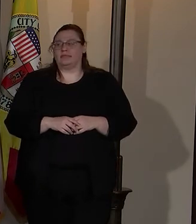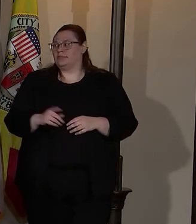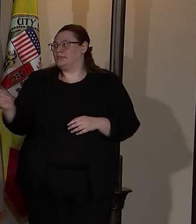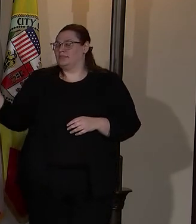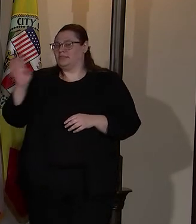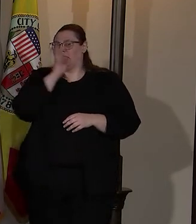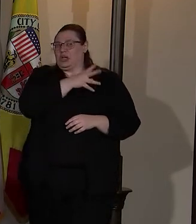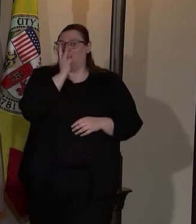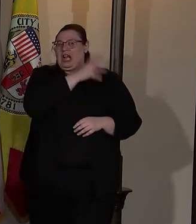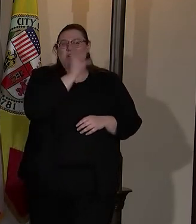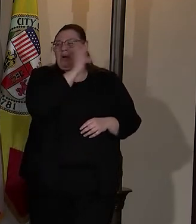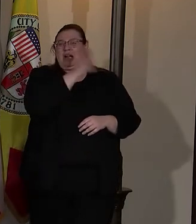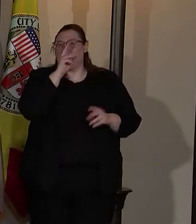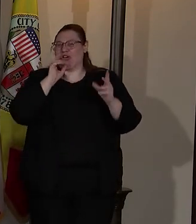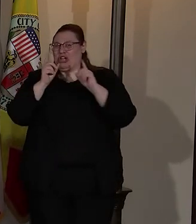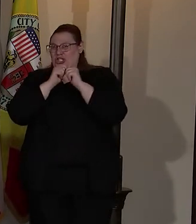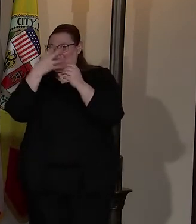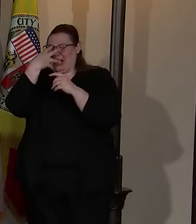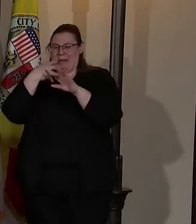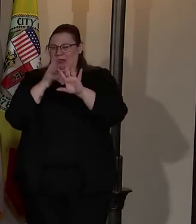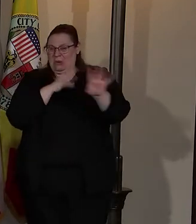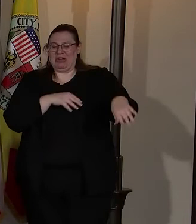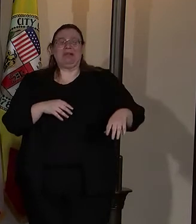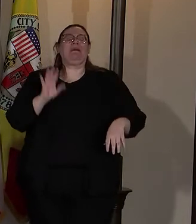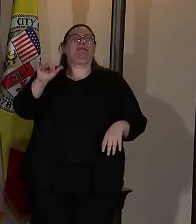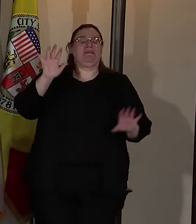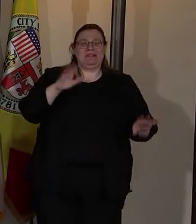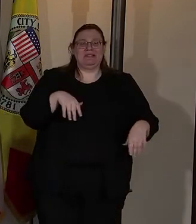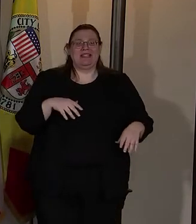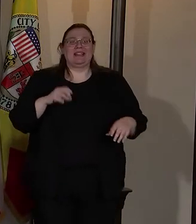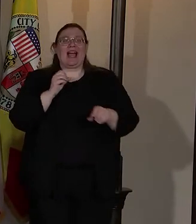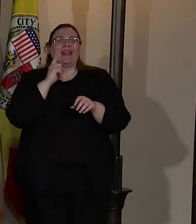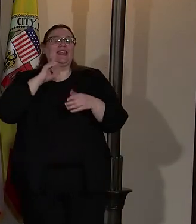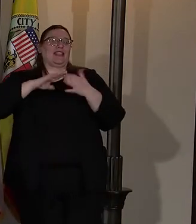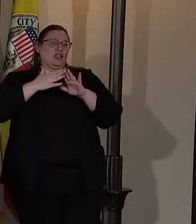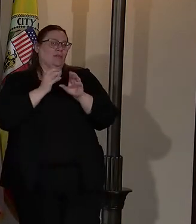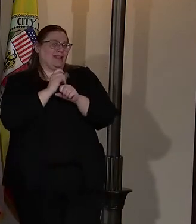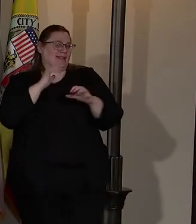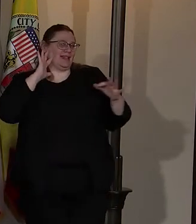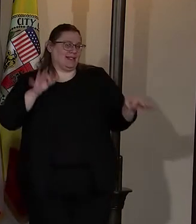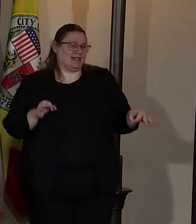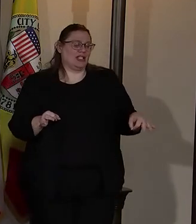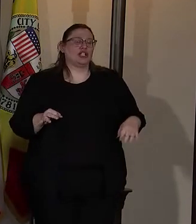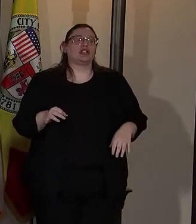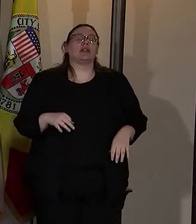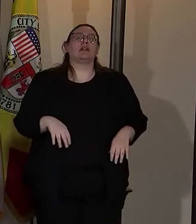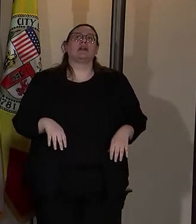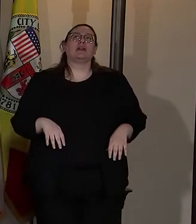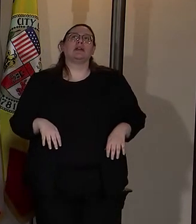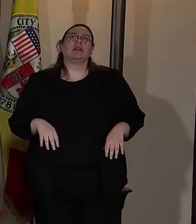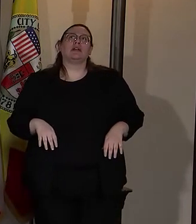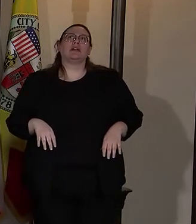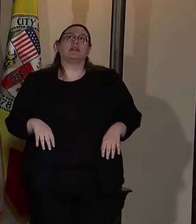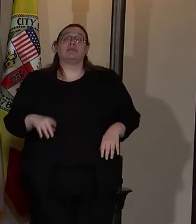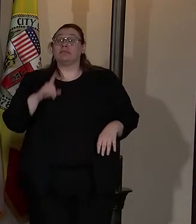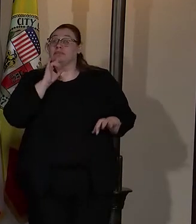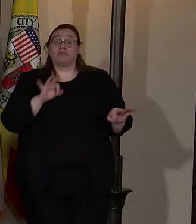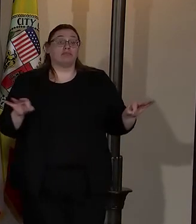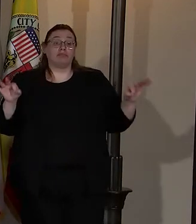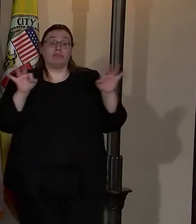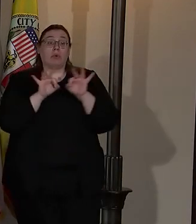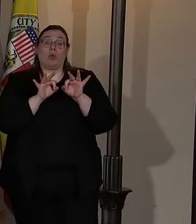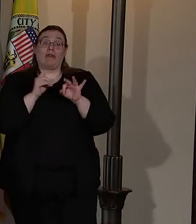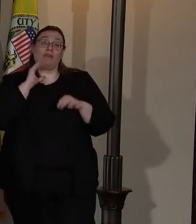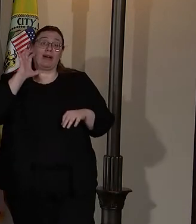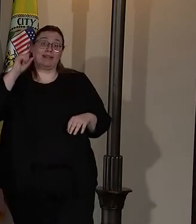Oh, okay. I'm sorry. I think that the community dictates that. What's really critical in